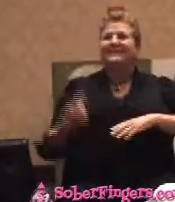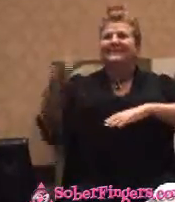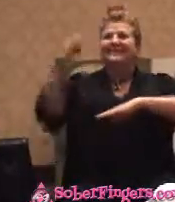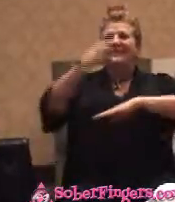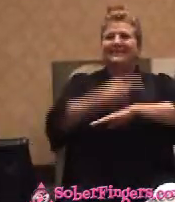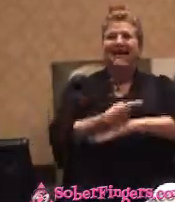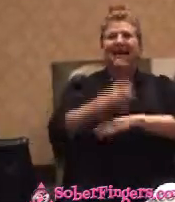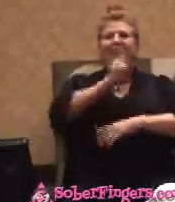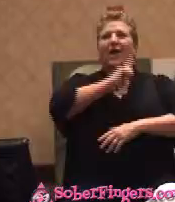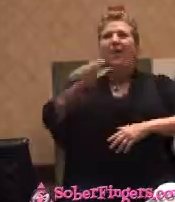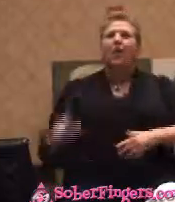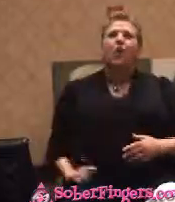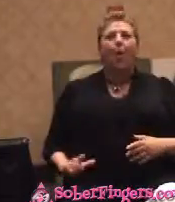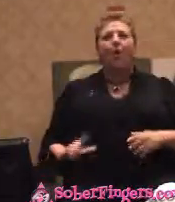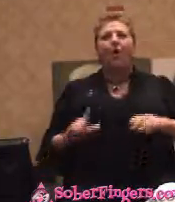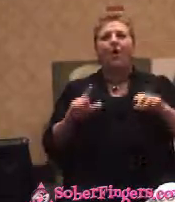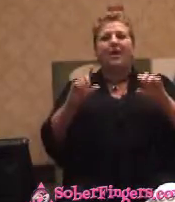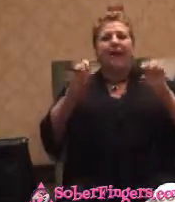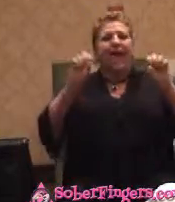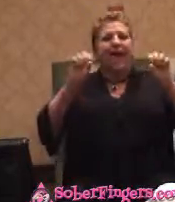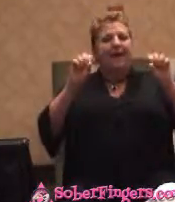made. I shall rejoice and be glad in it.